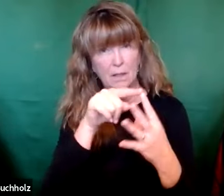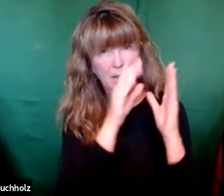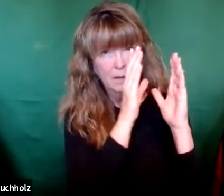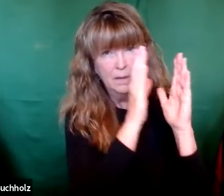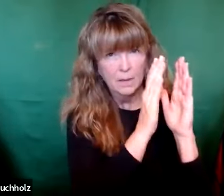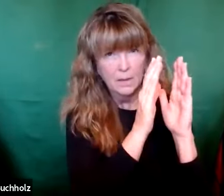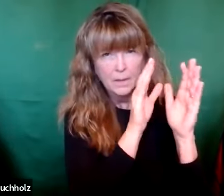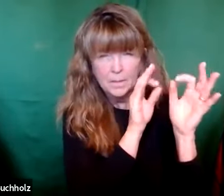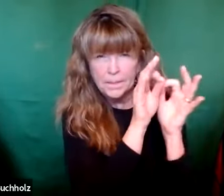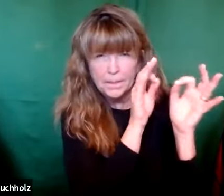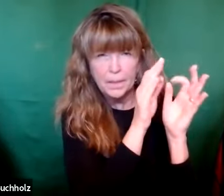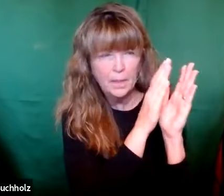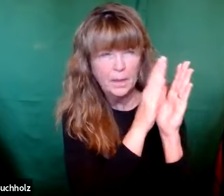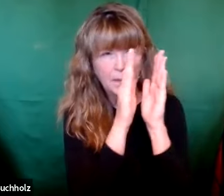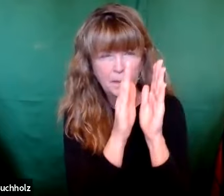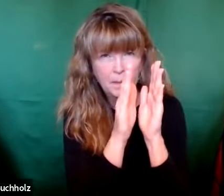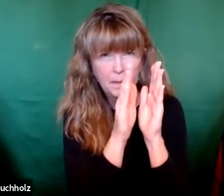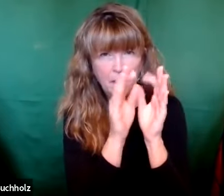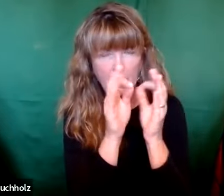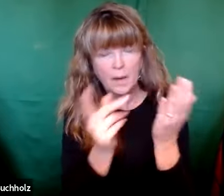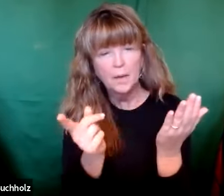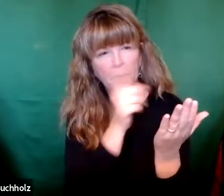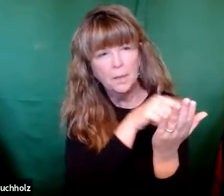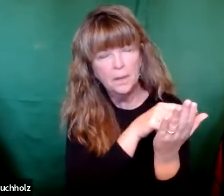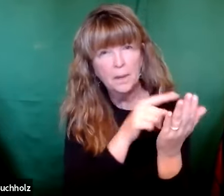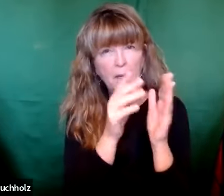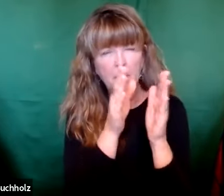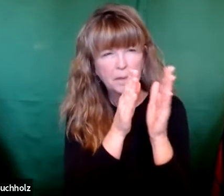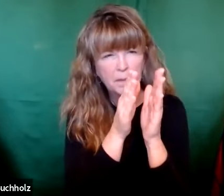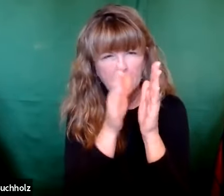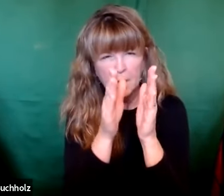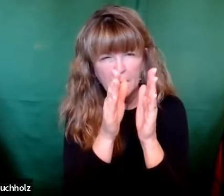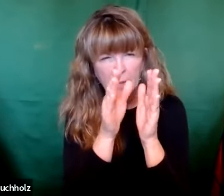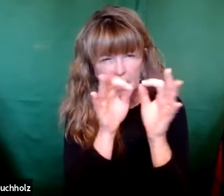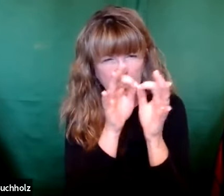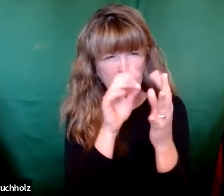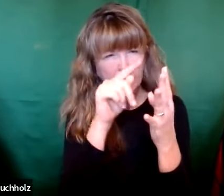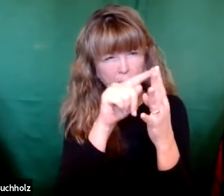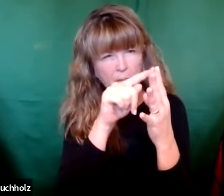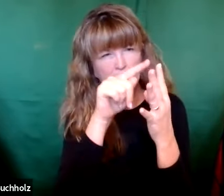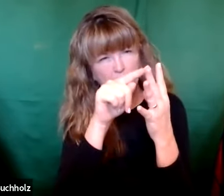prepare the way for Jesus. So, he explained through 80 verses